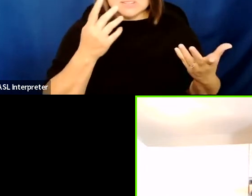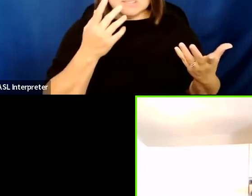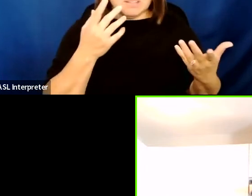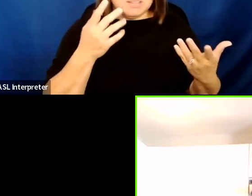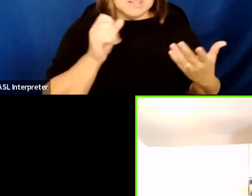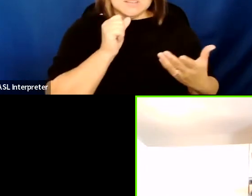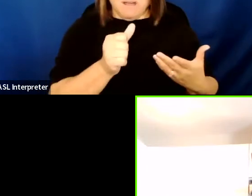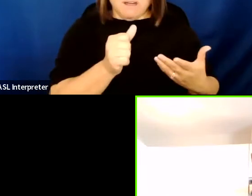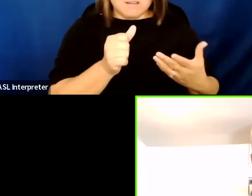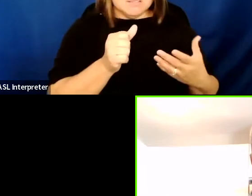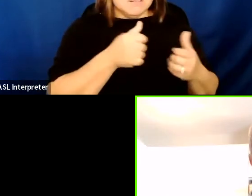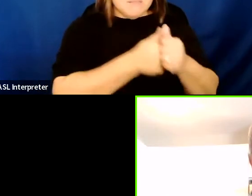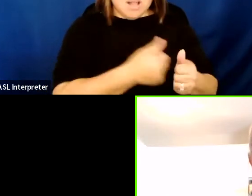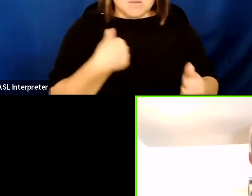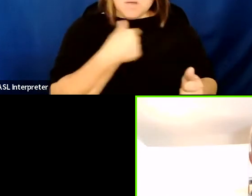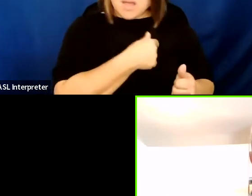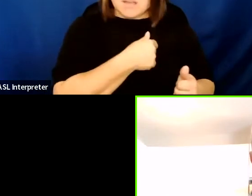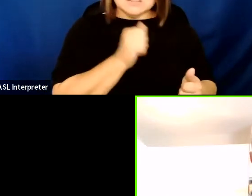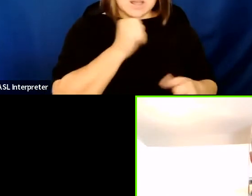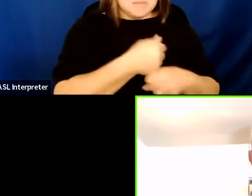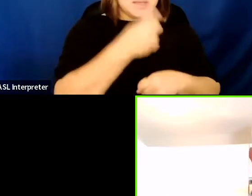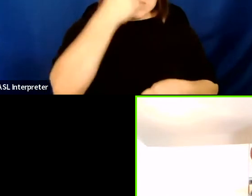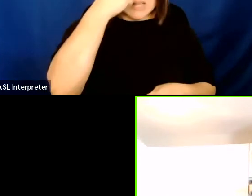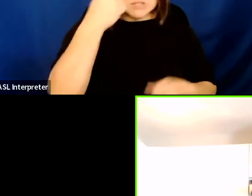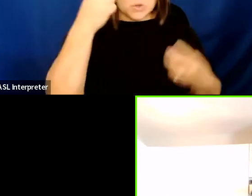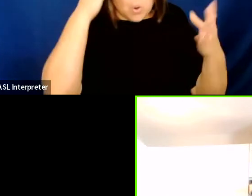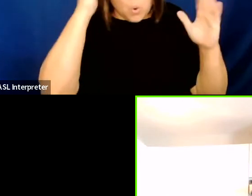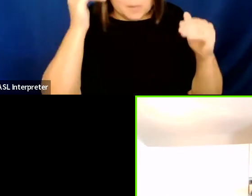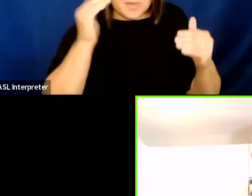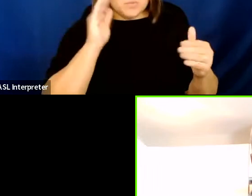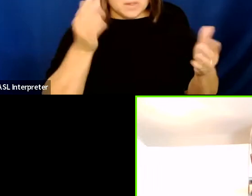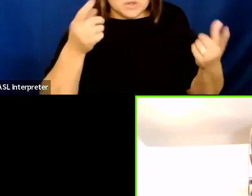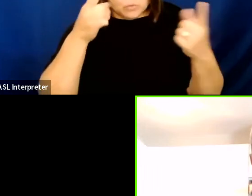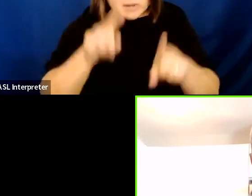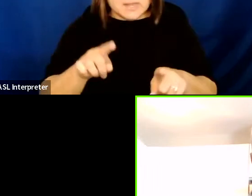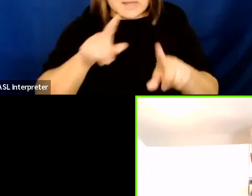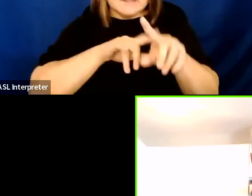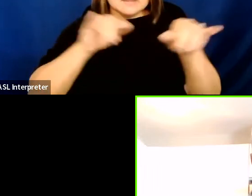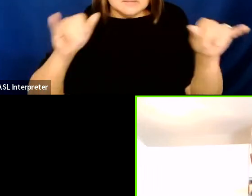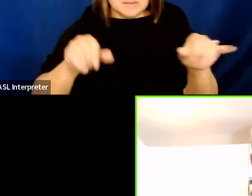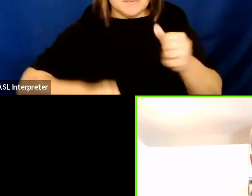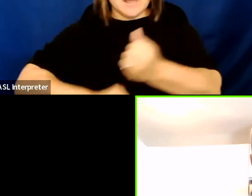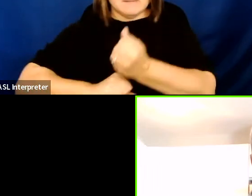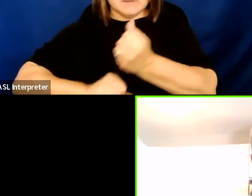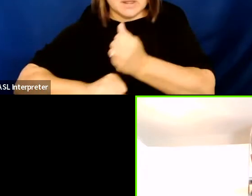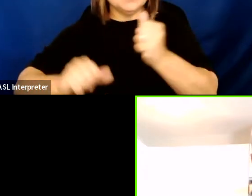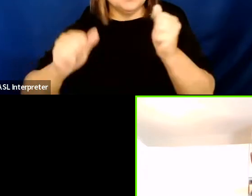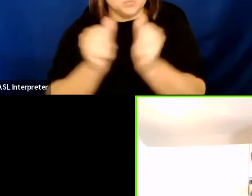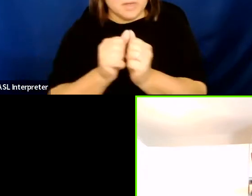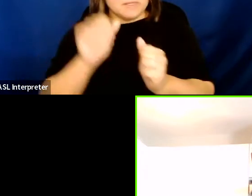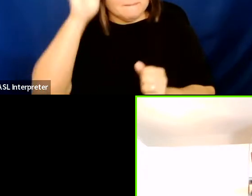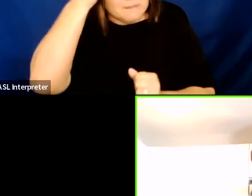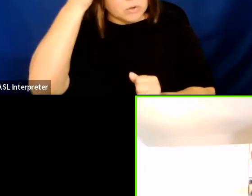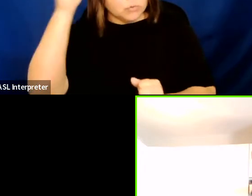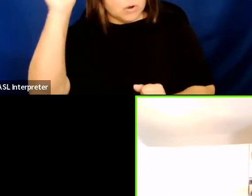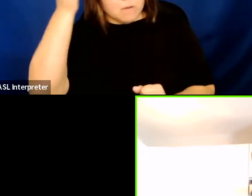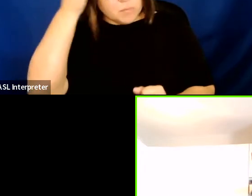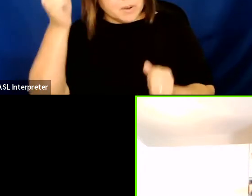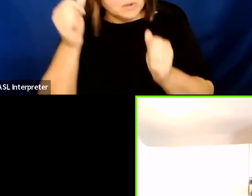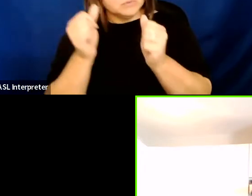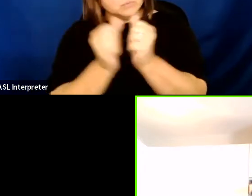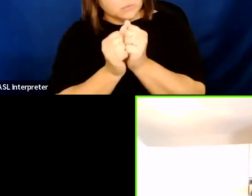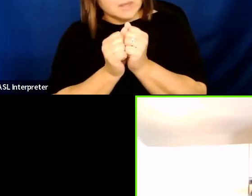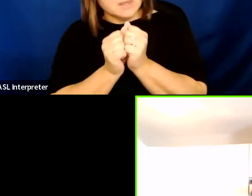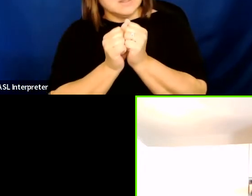sense. And we hope that that they will agree. At the same time, we're advocating with the federal government continuously in the hopes